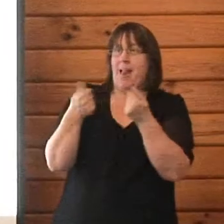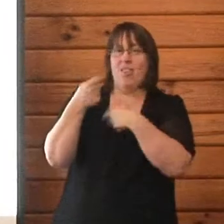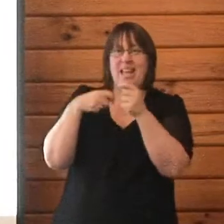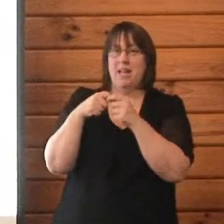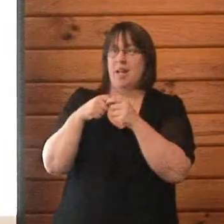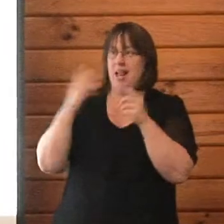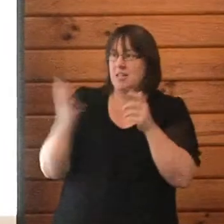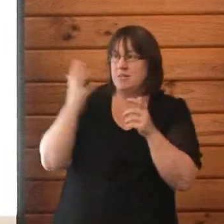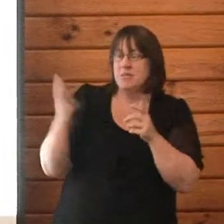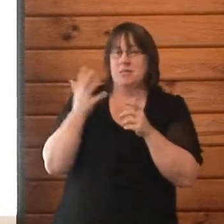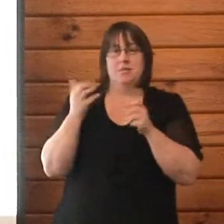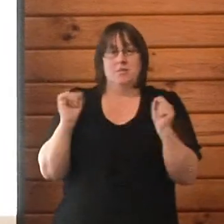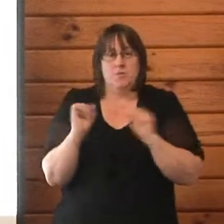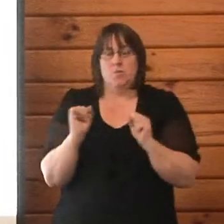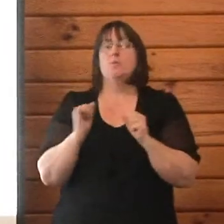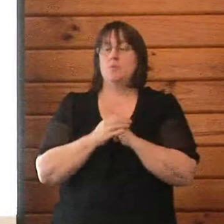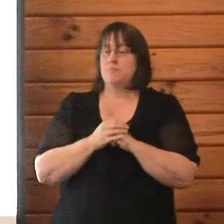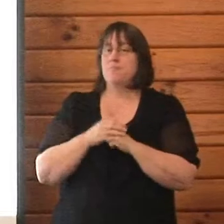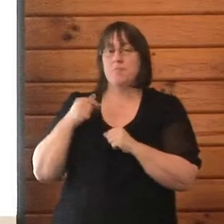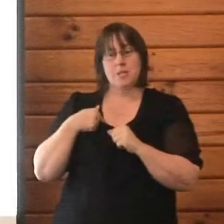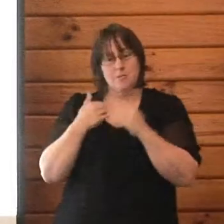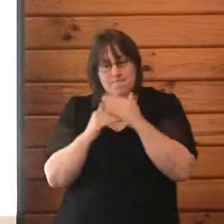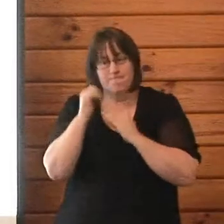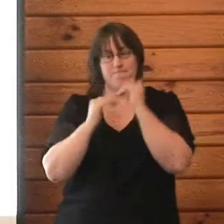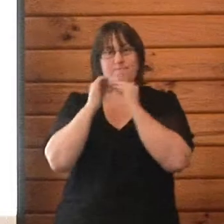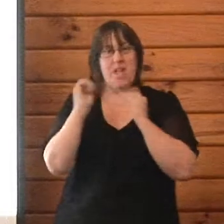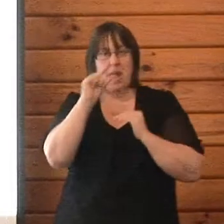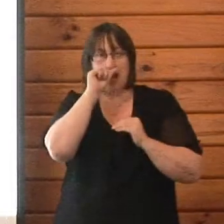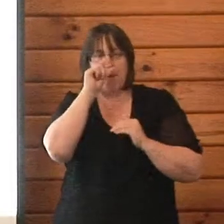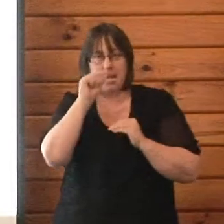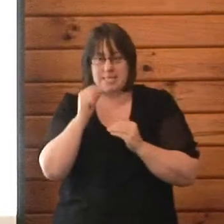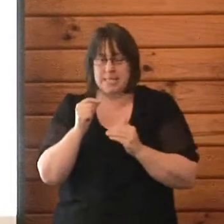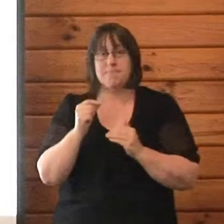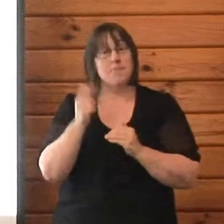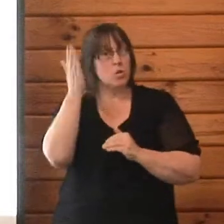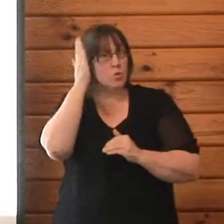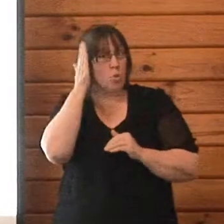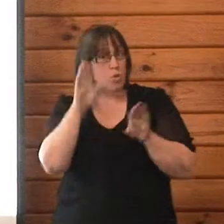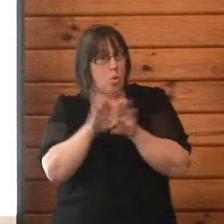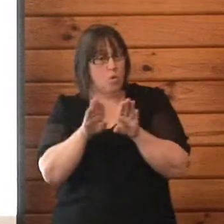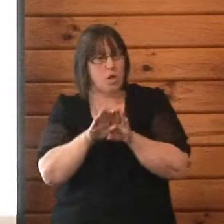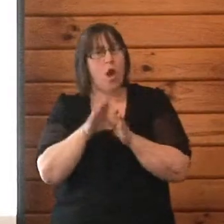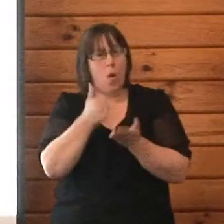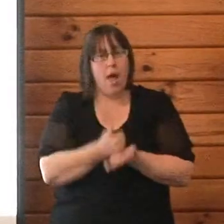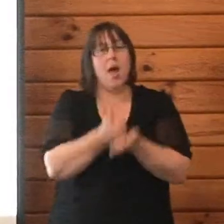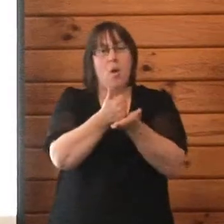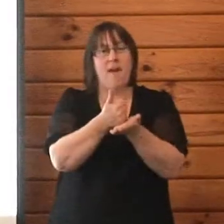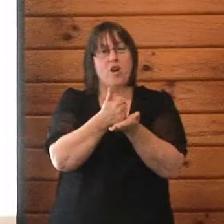and build their capacity. We're supporting schools via a school children's grant, social and youth